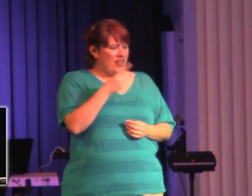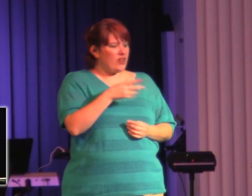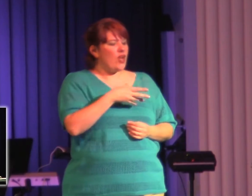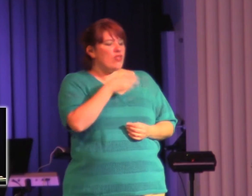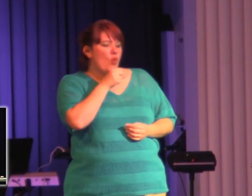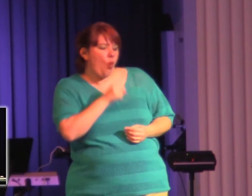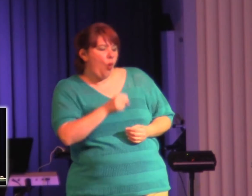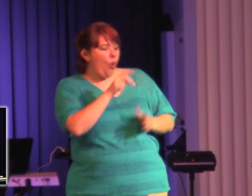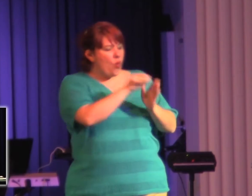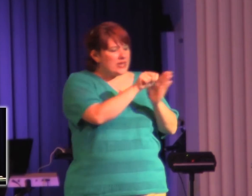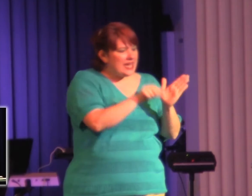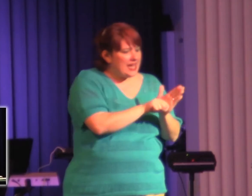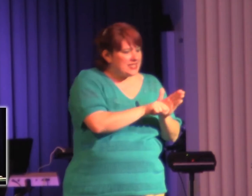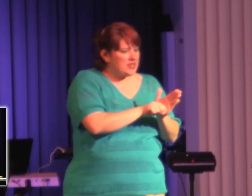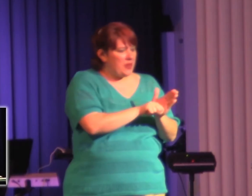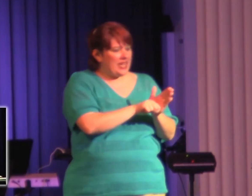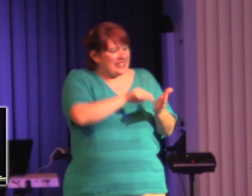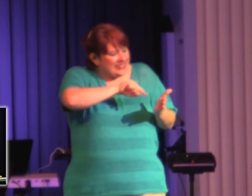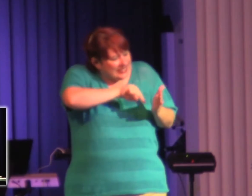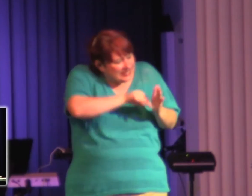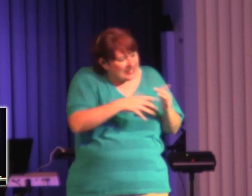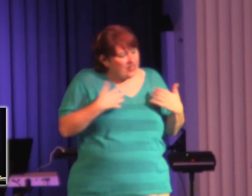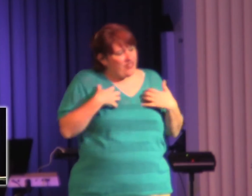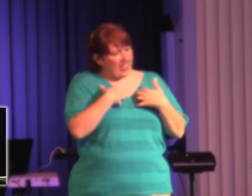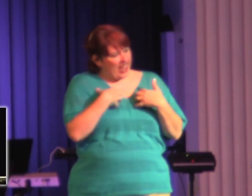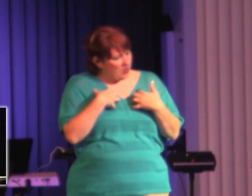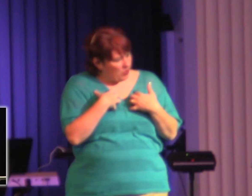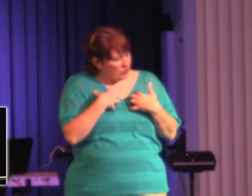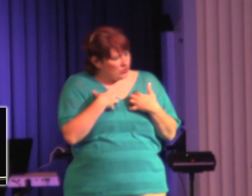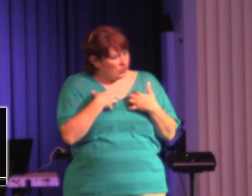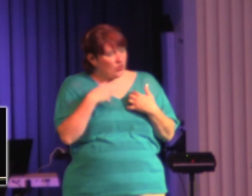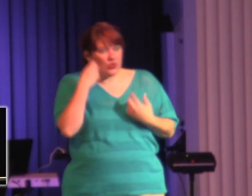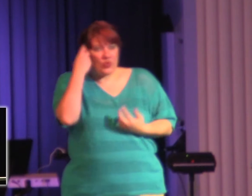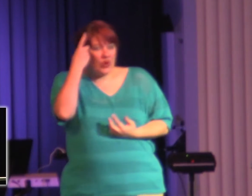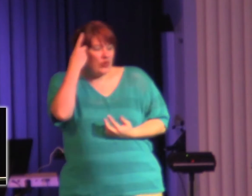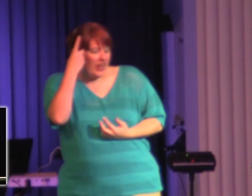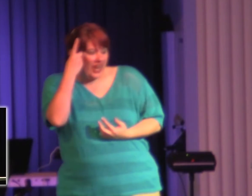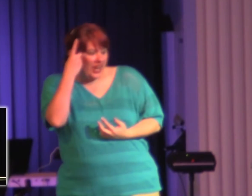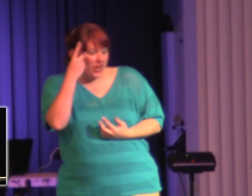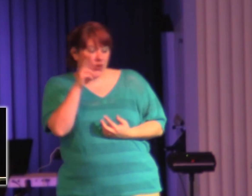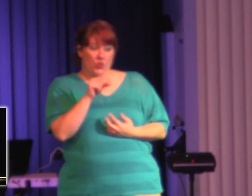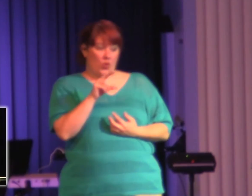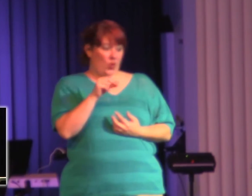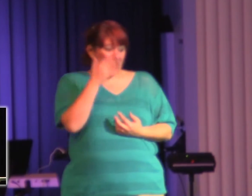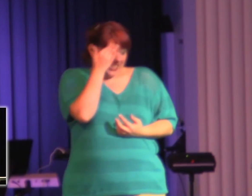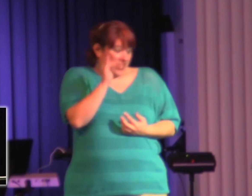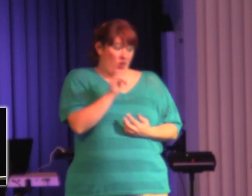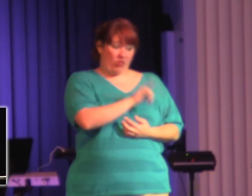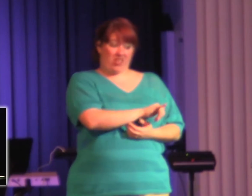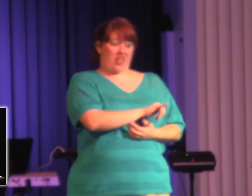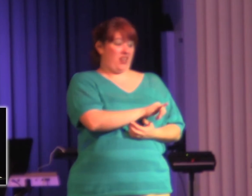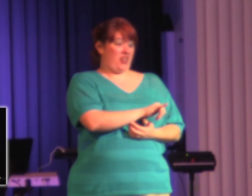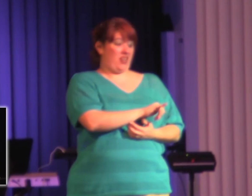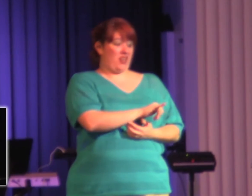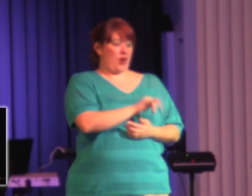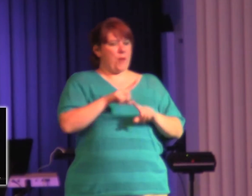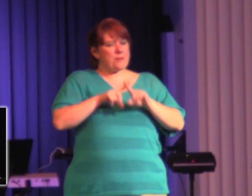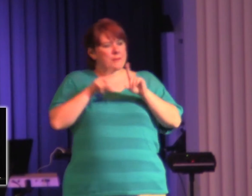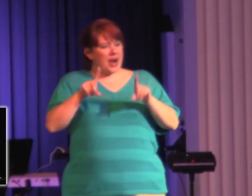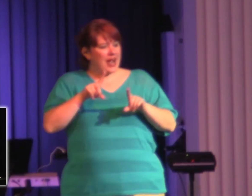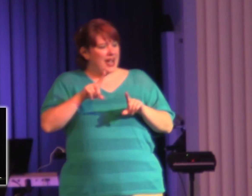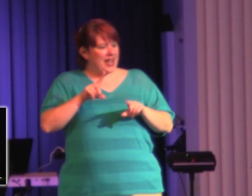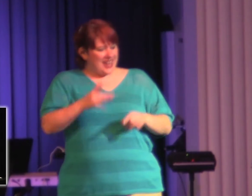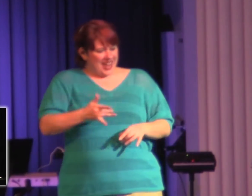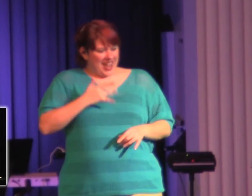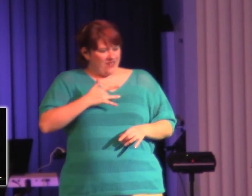up to what Jesus did. I didn't know any of that. But I did know that there was something drawing me. There was